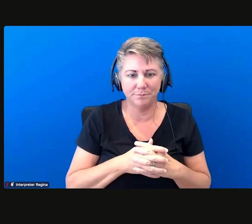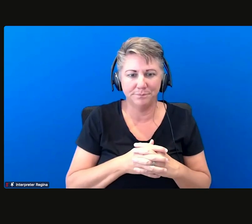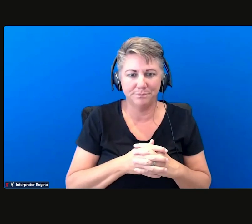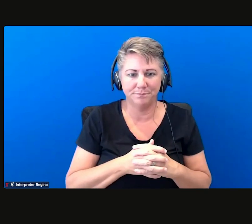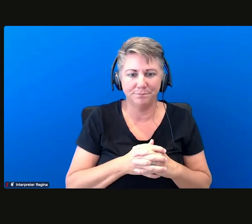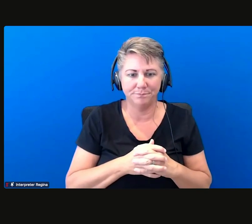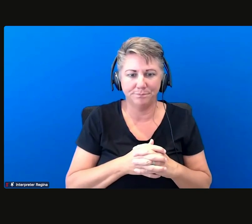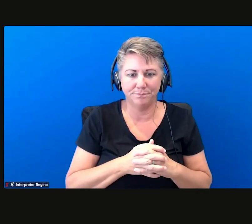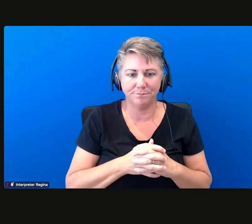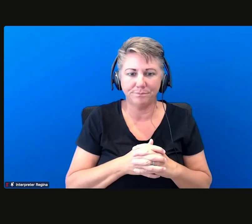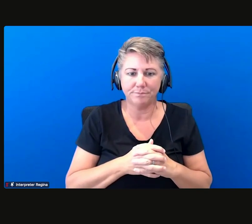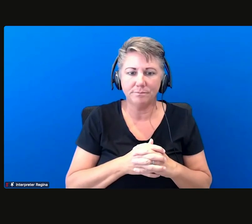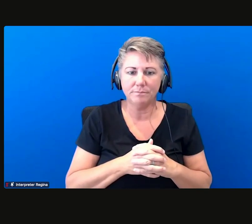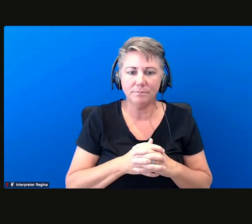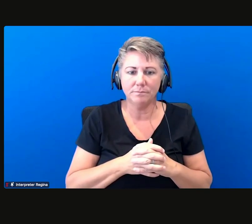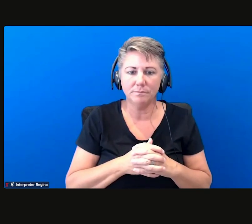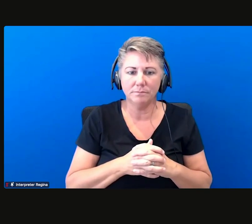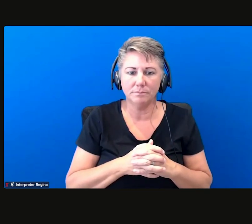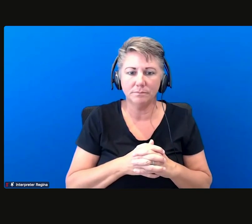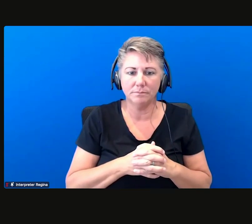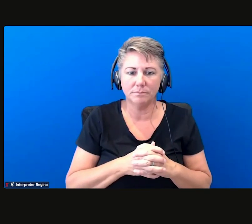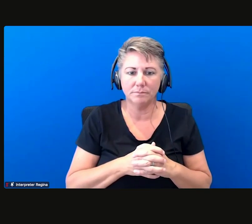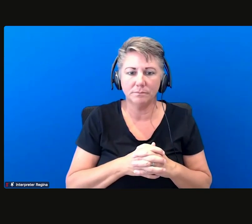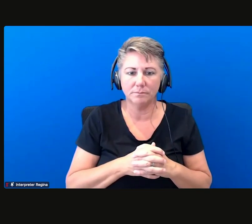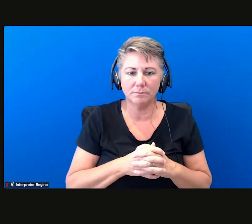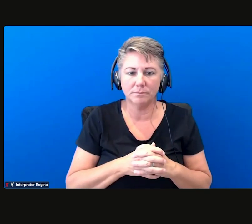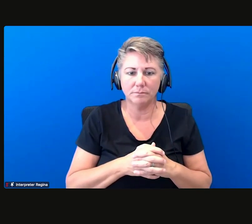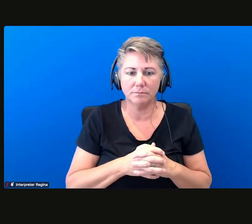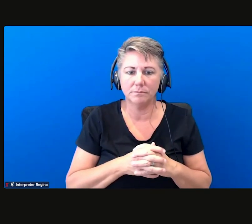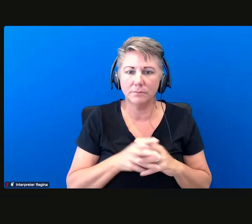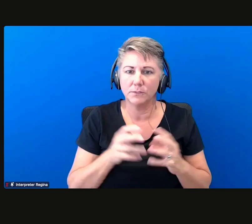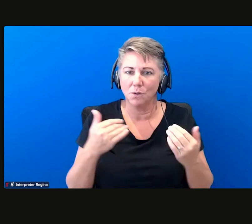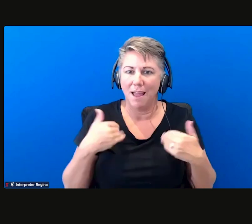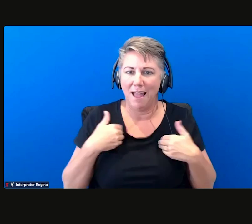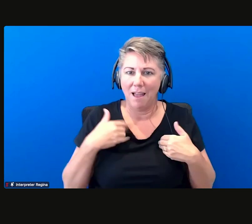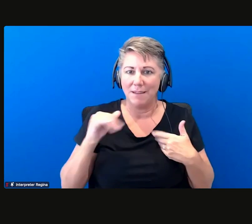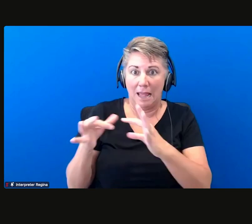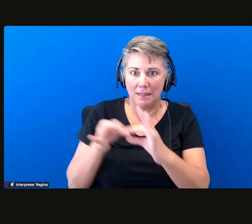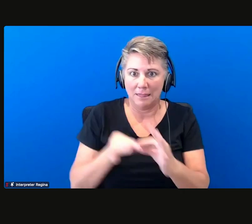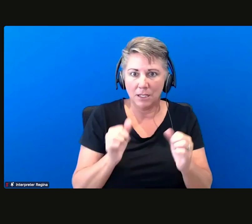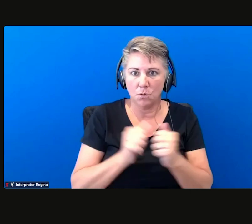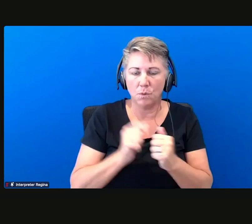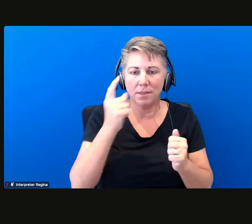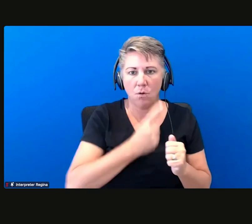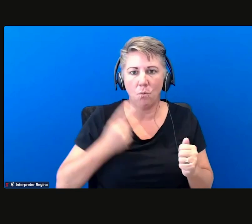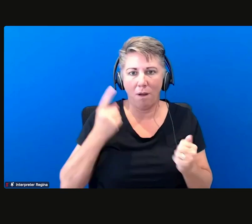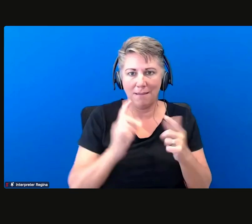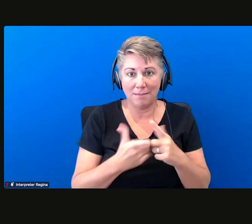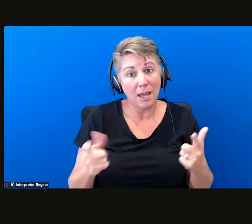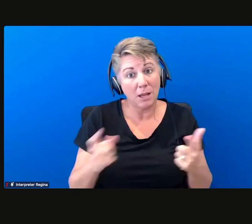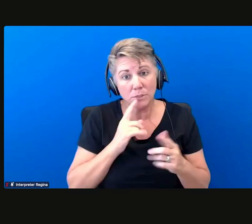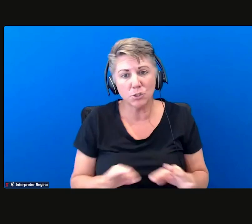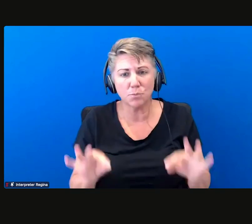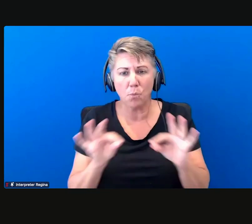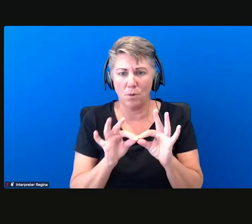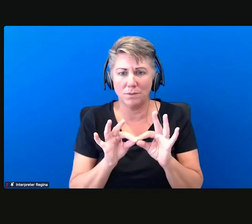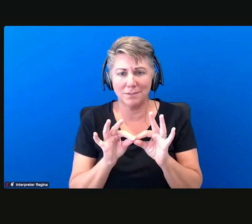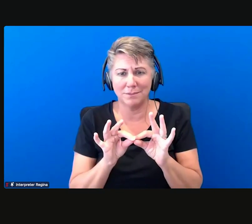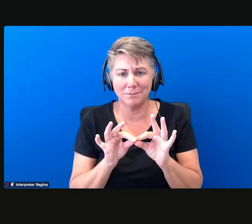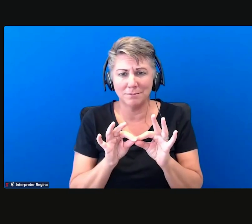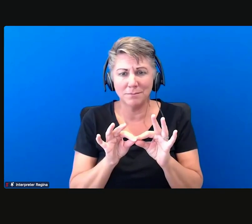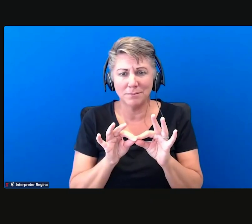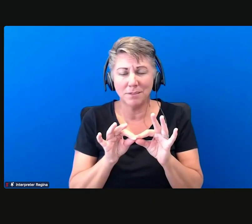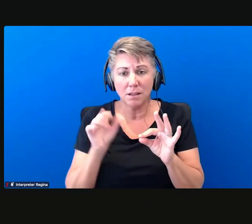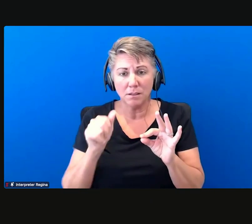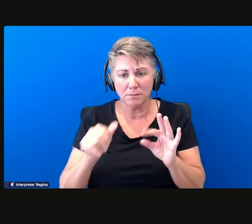link of the the whole language uh is is very important i mean this is uh this is uh great